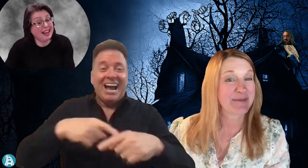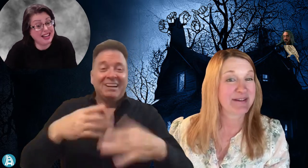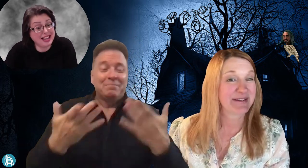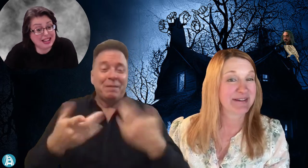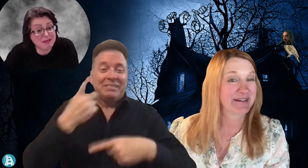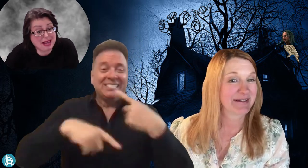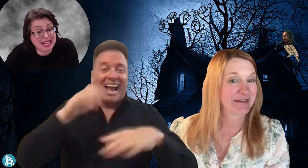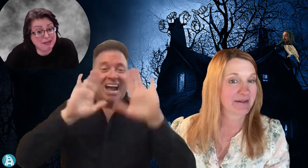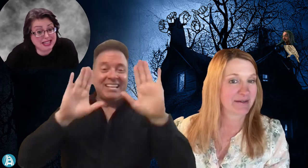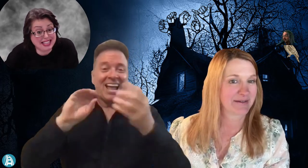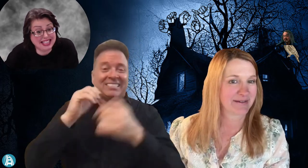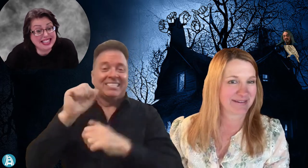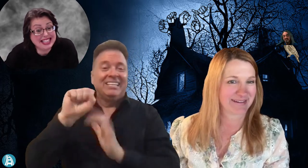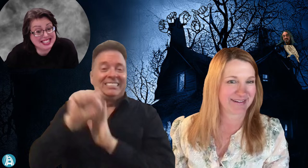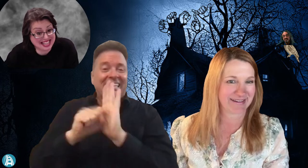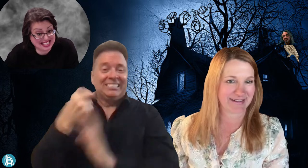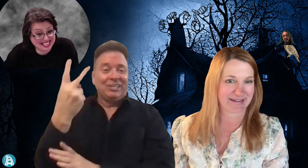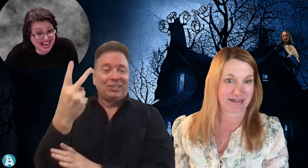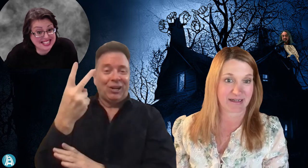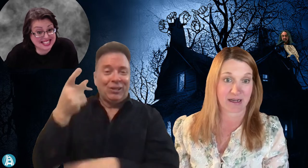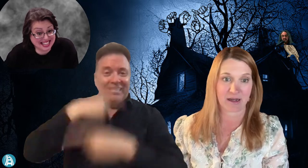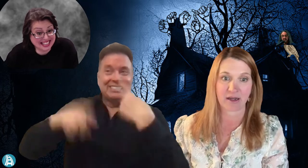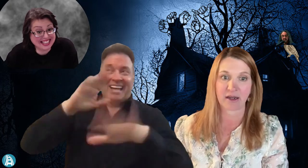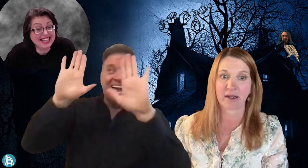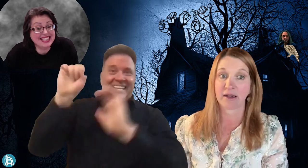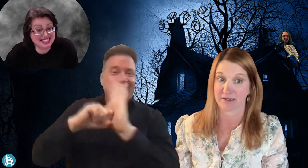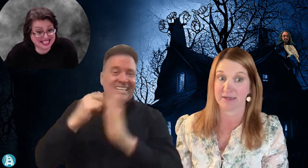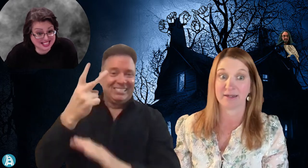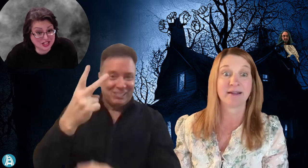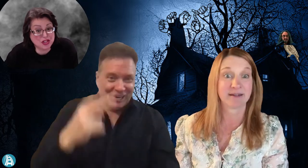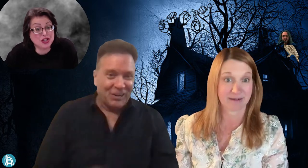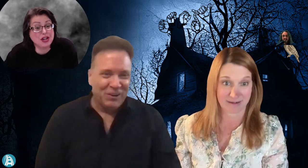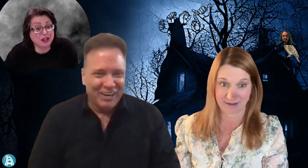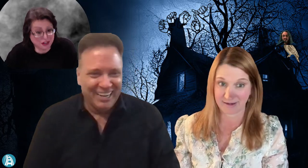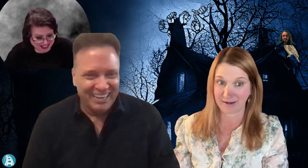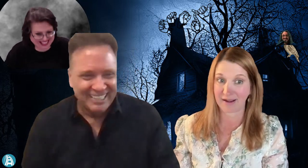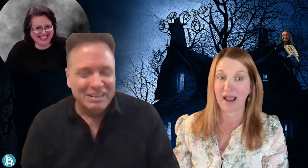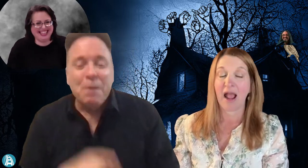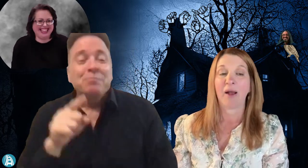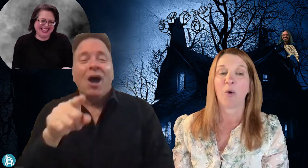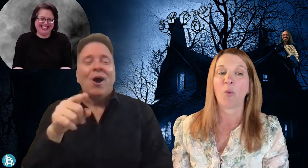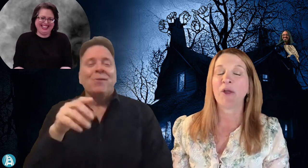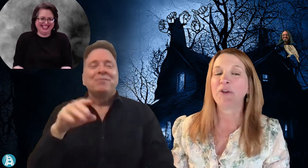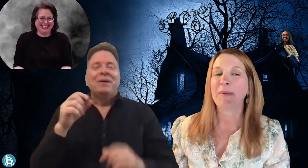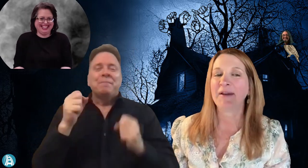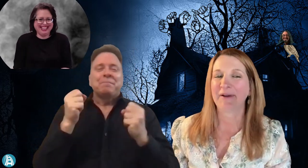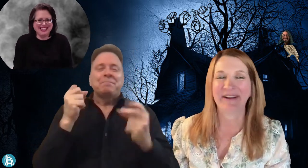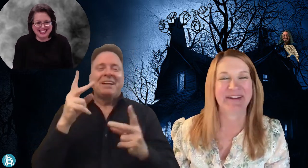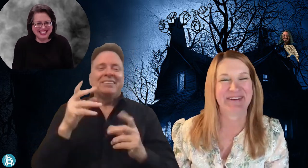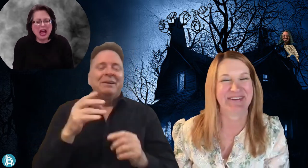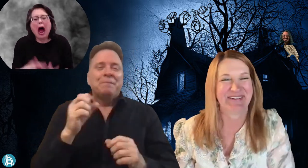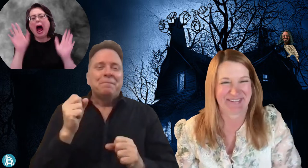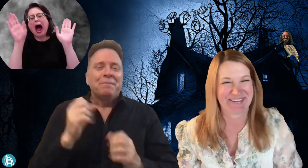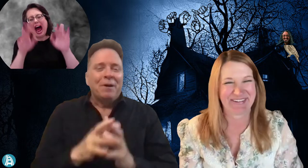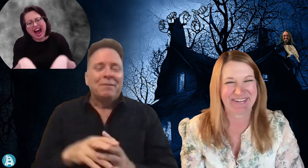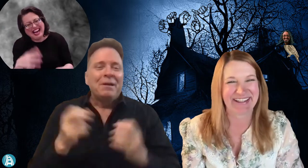Maybe. Maybe. Scientastic. Season two. Well, no matter. What?